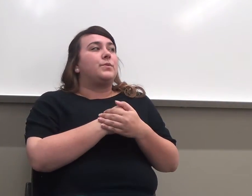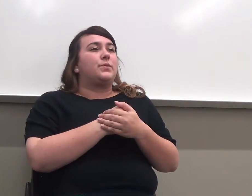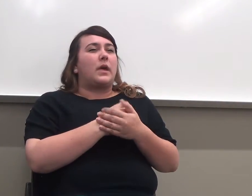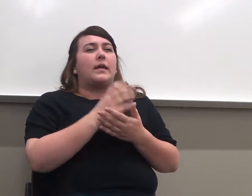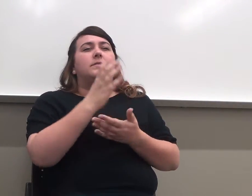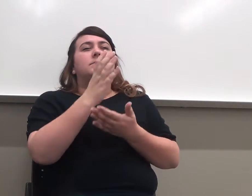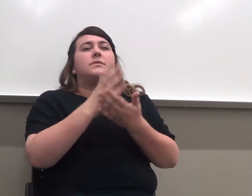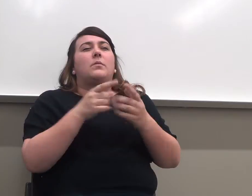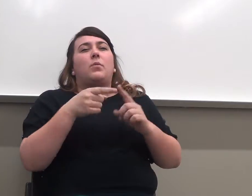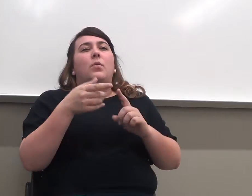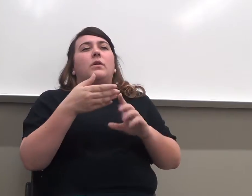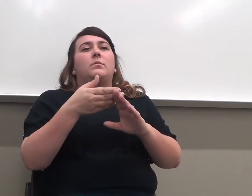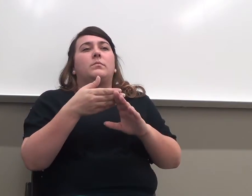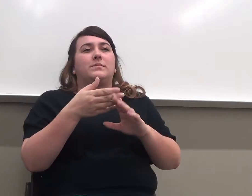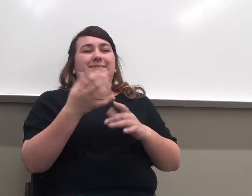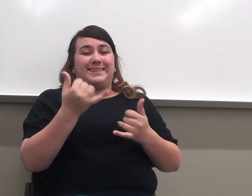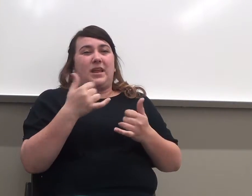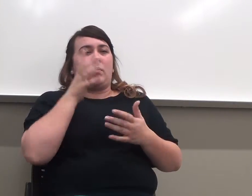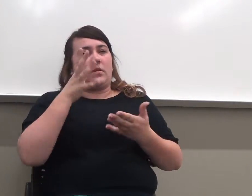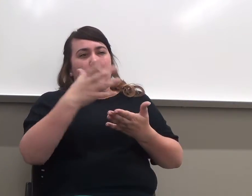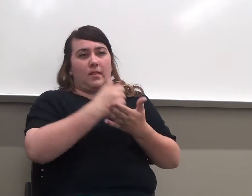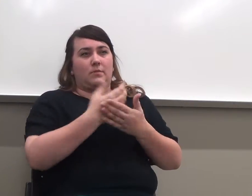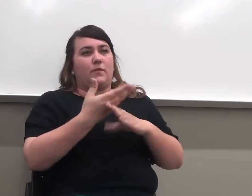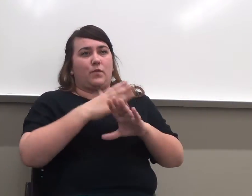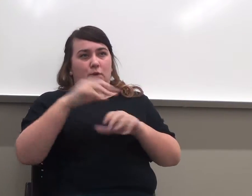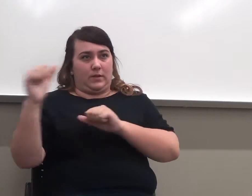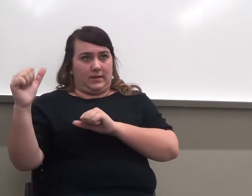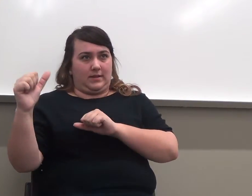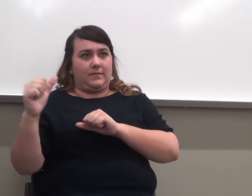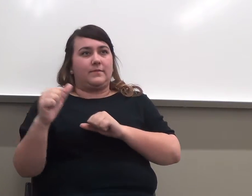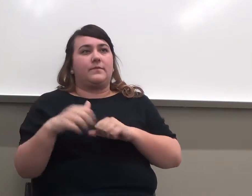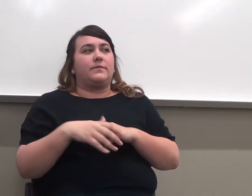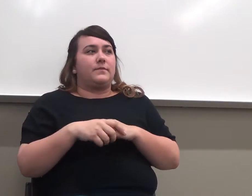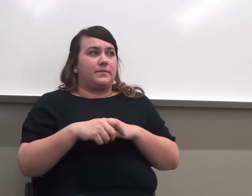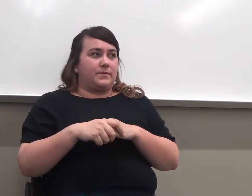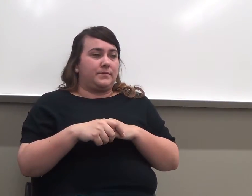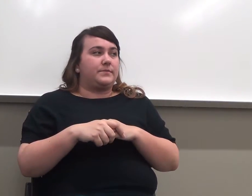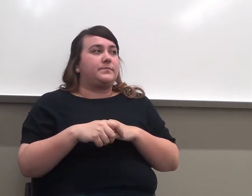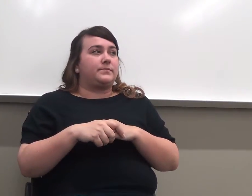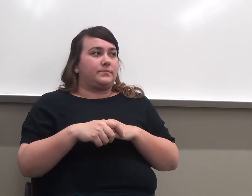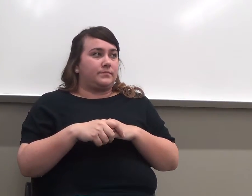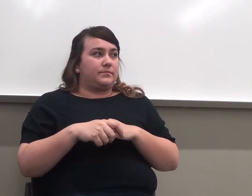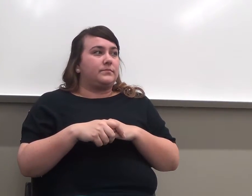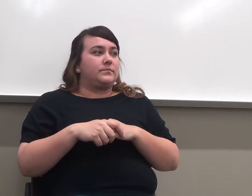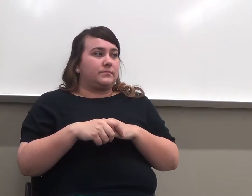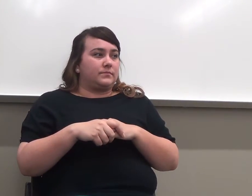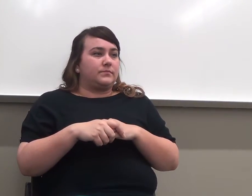point before you leave. I'm going to in at the break. I'm going to make me in.